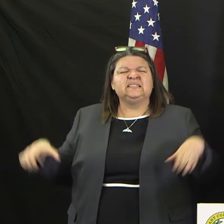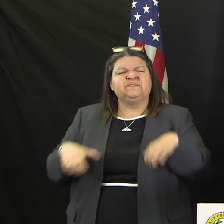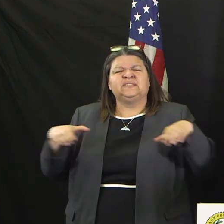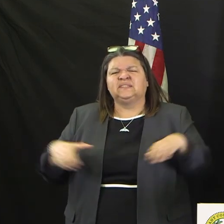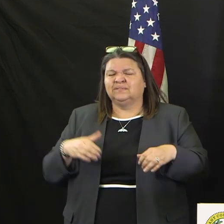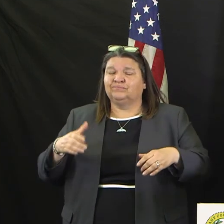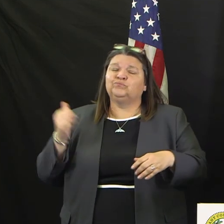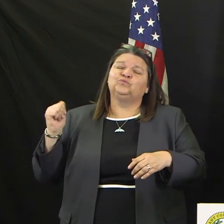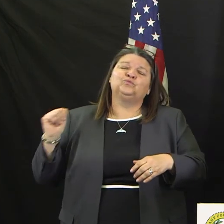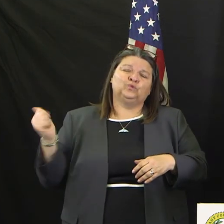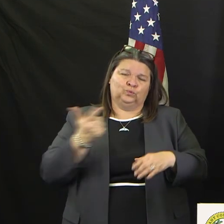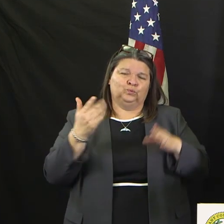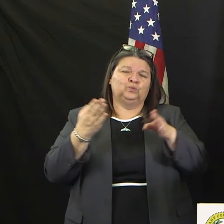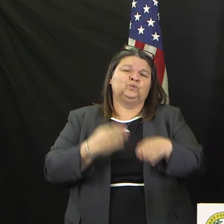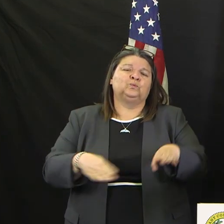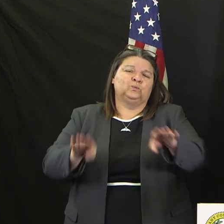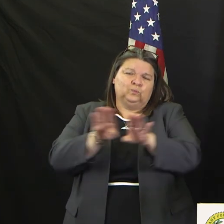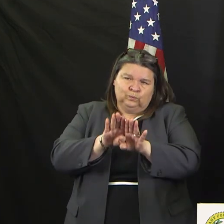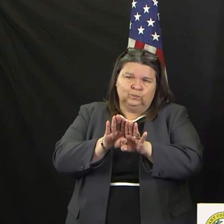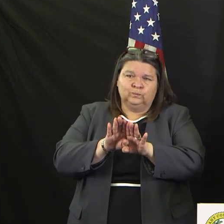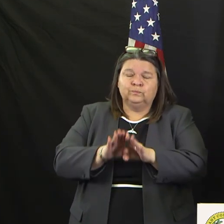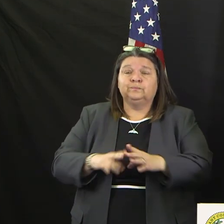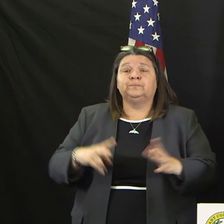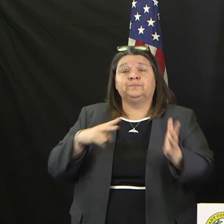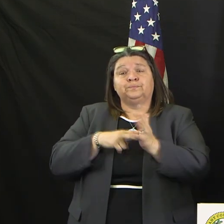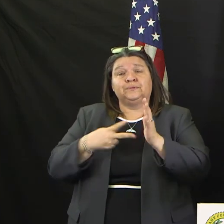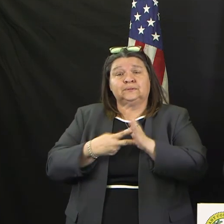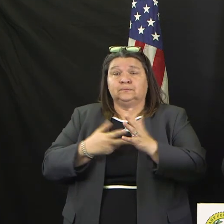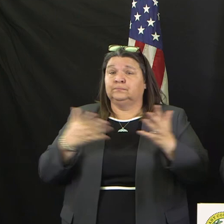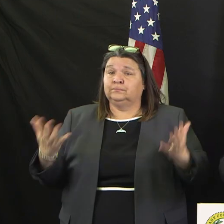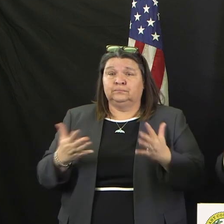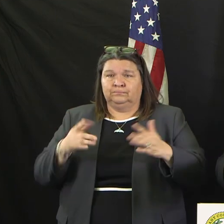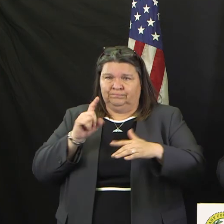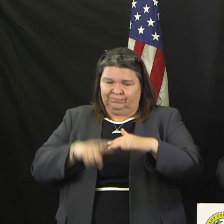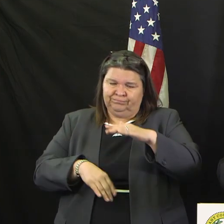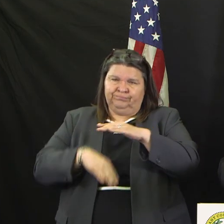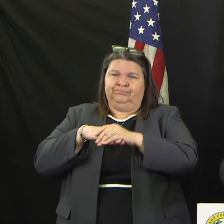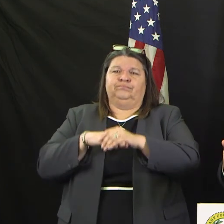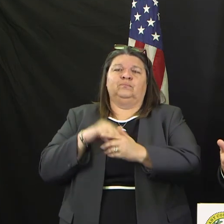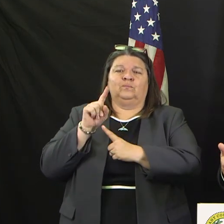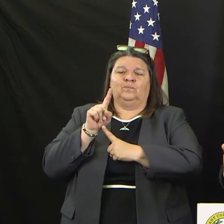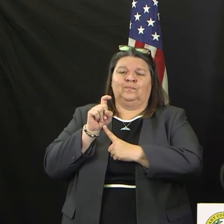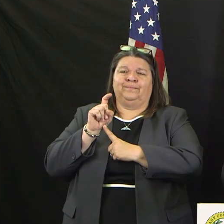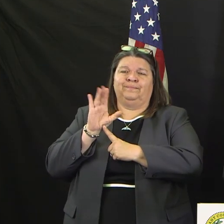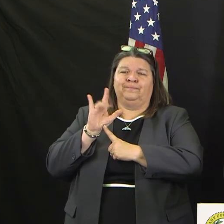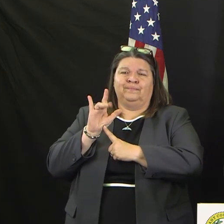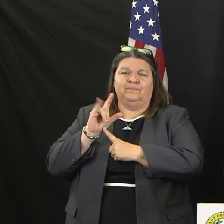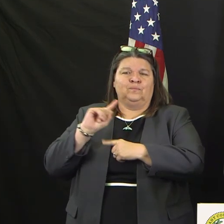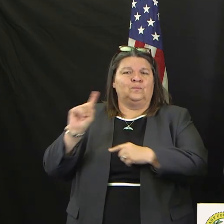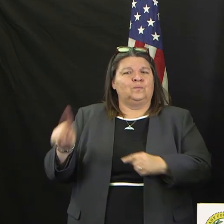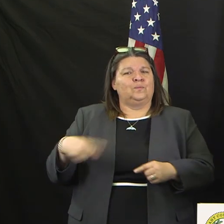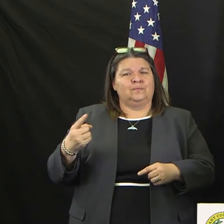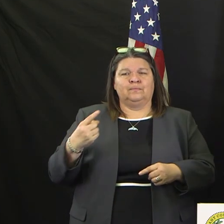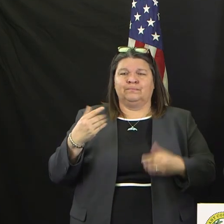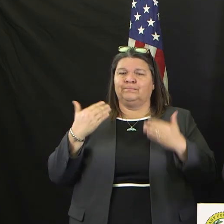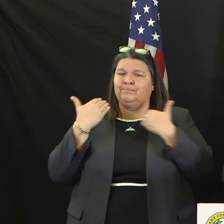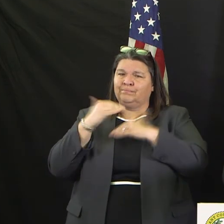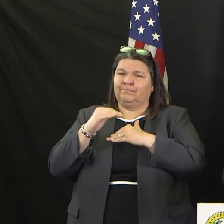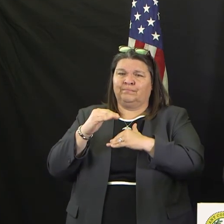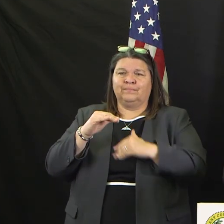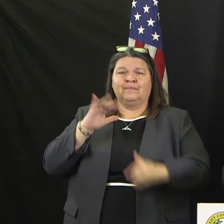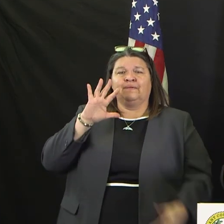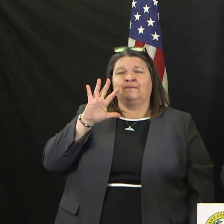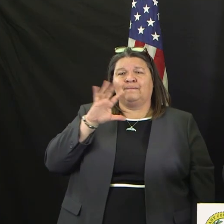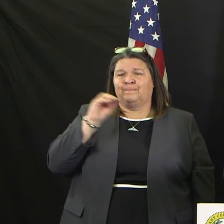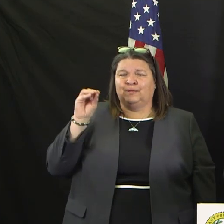people or 50% of capacity. So this allows some of the stores, actually all the stores, to stay